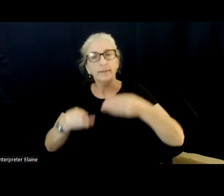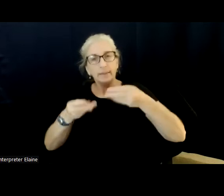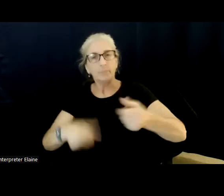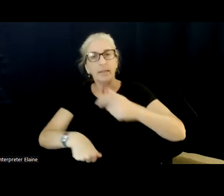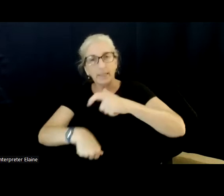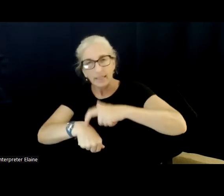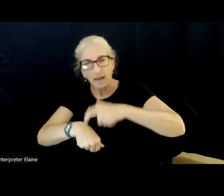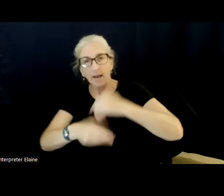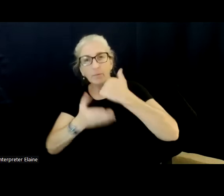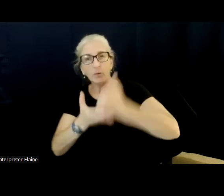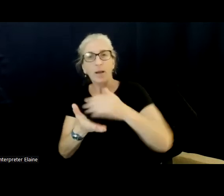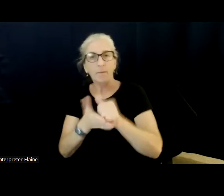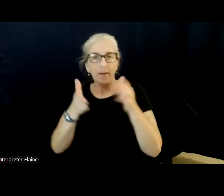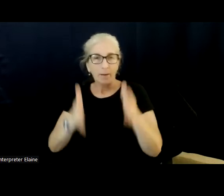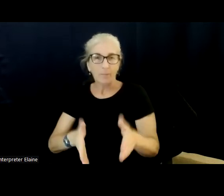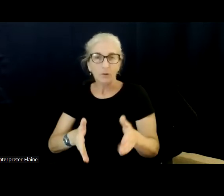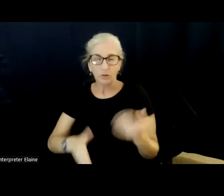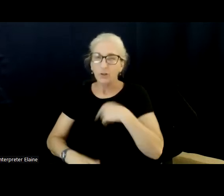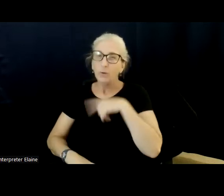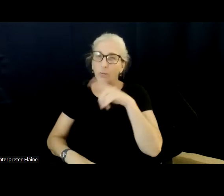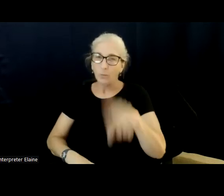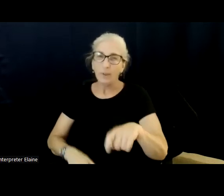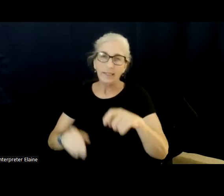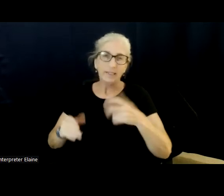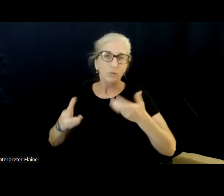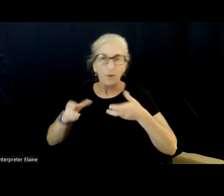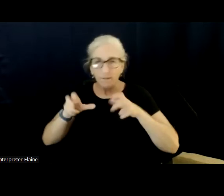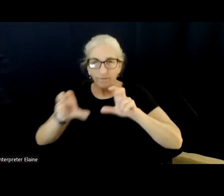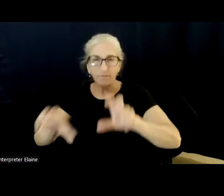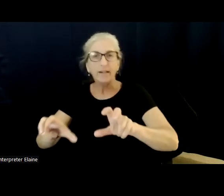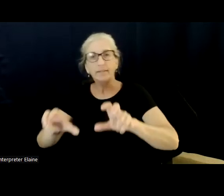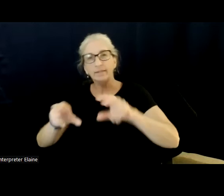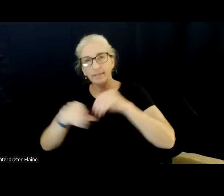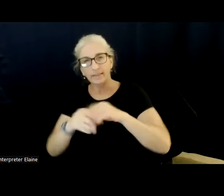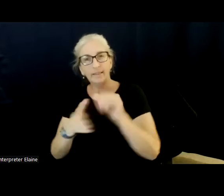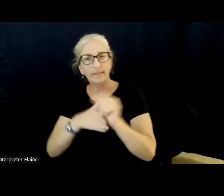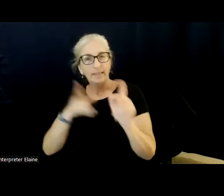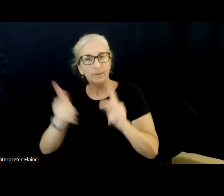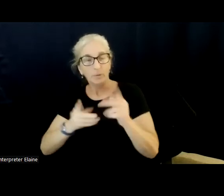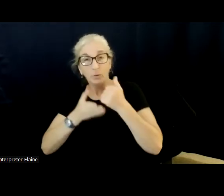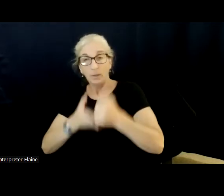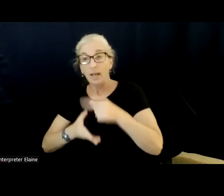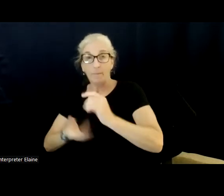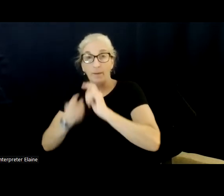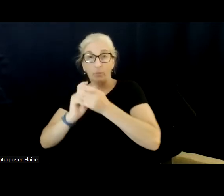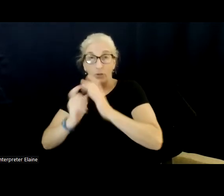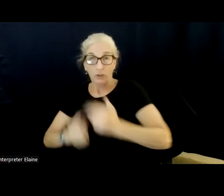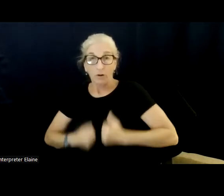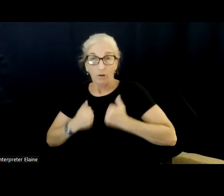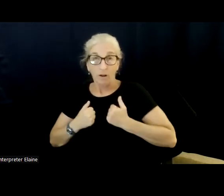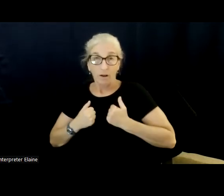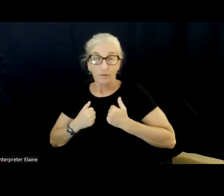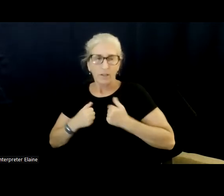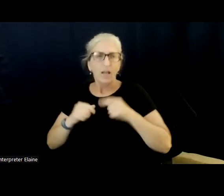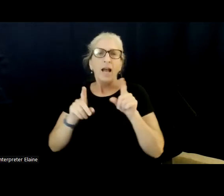need to invest to change direction for, for these people. And I think that's really important. Uh, and I also think, uh,